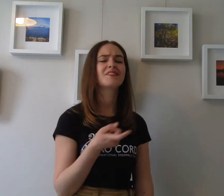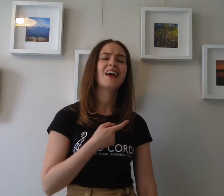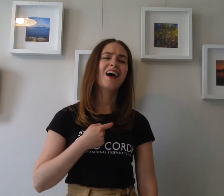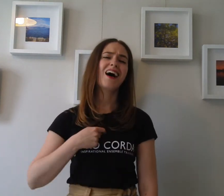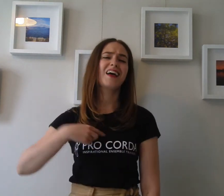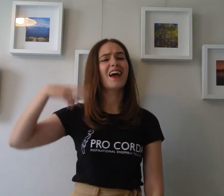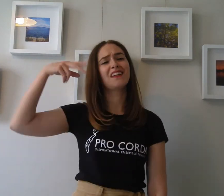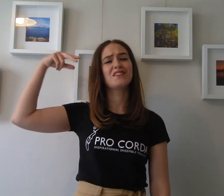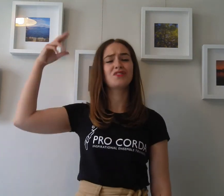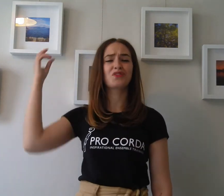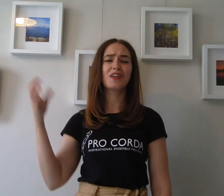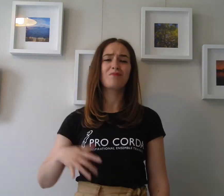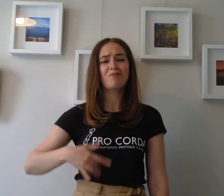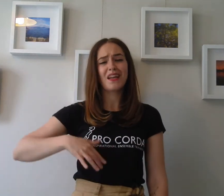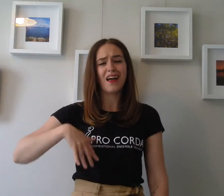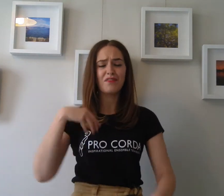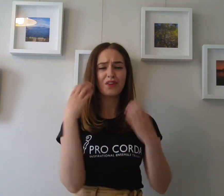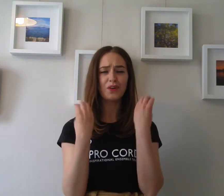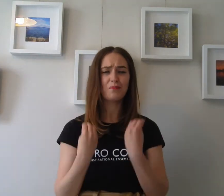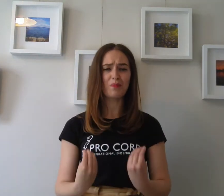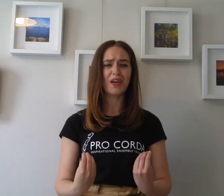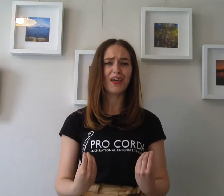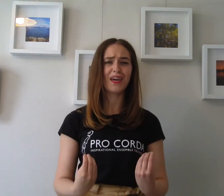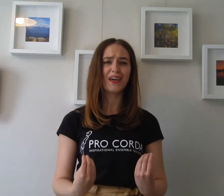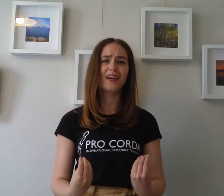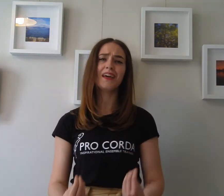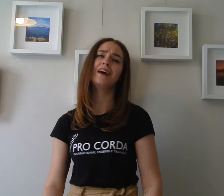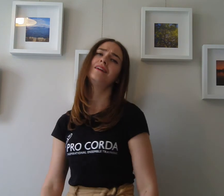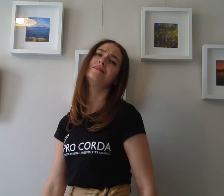I had a dream my life would be.